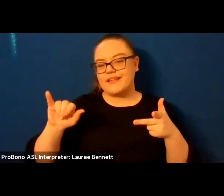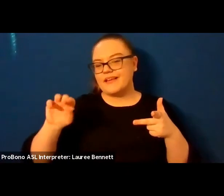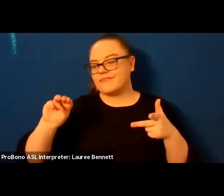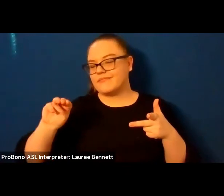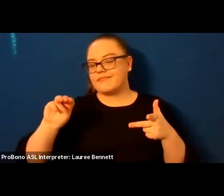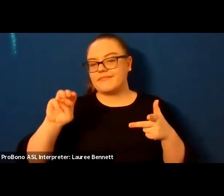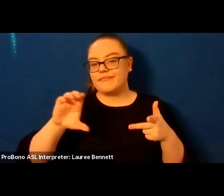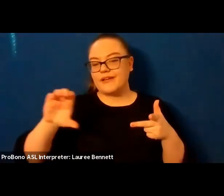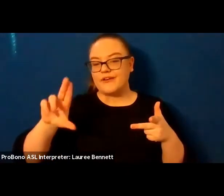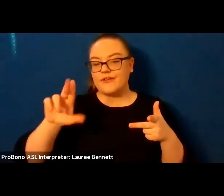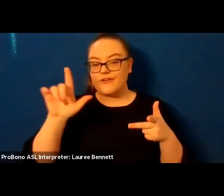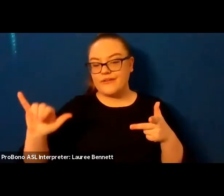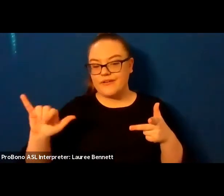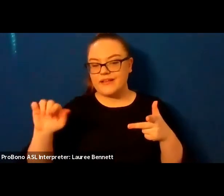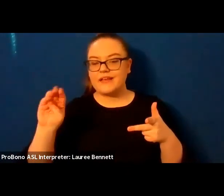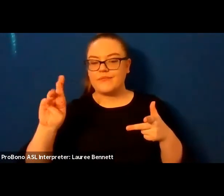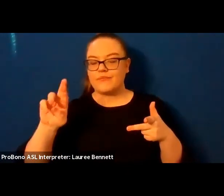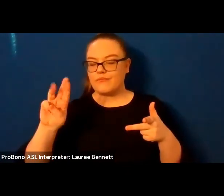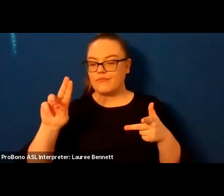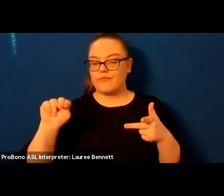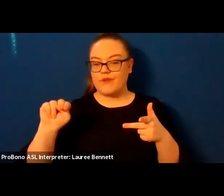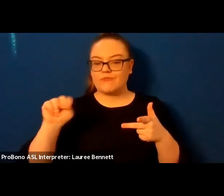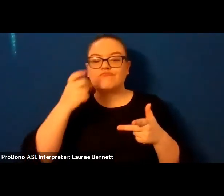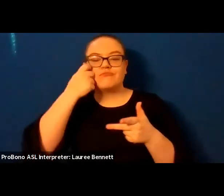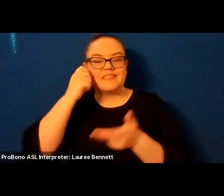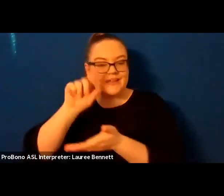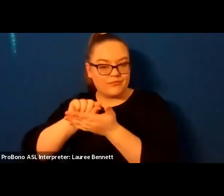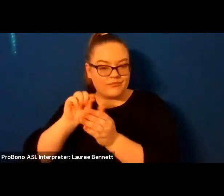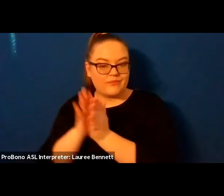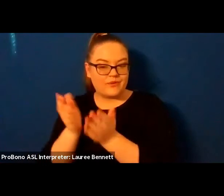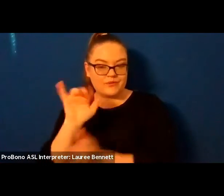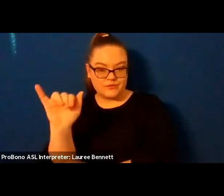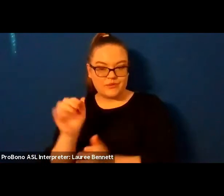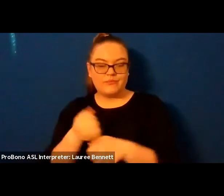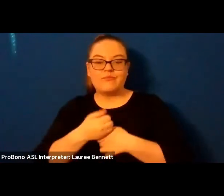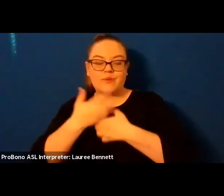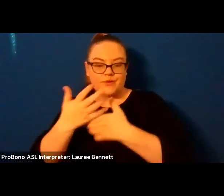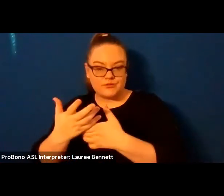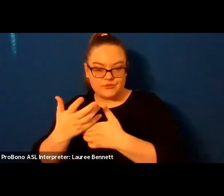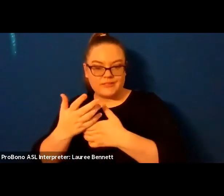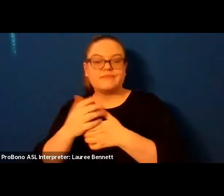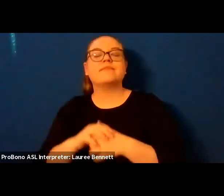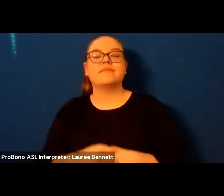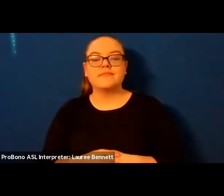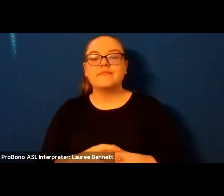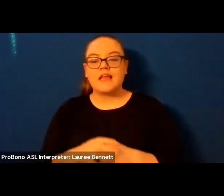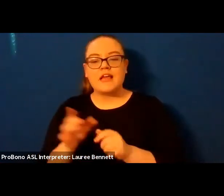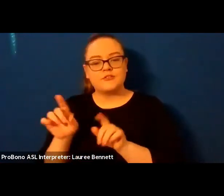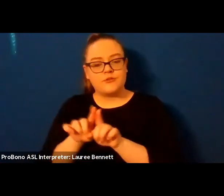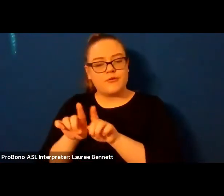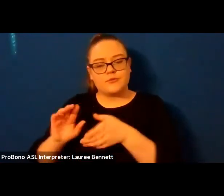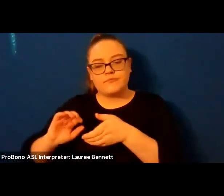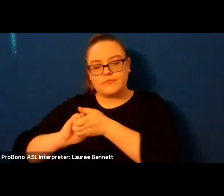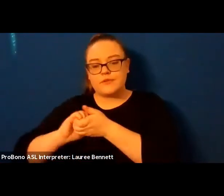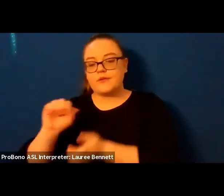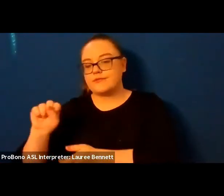recent books are the essay collection places i've taken my body and the poetry collection in the field between us co-authored with suzanna